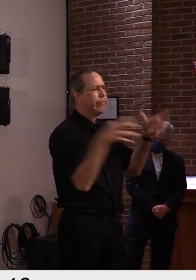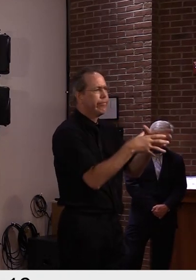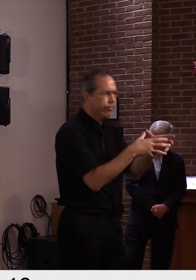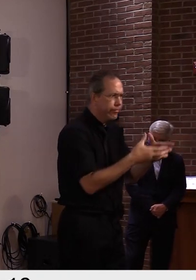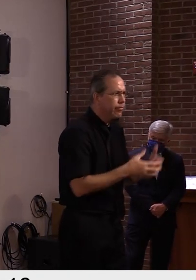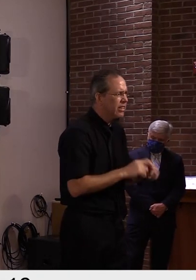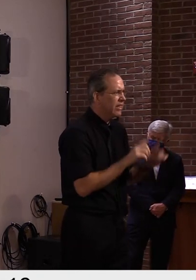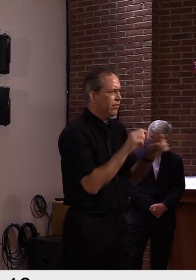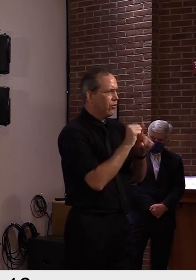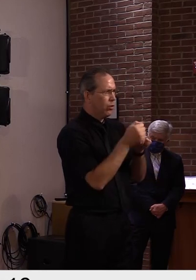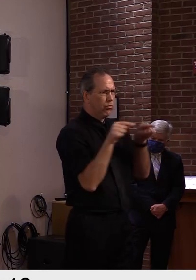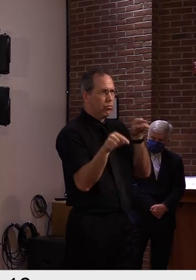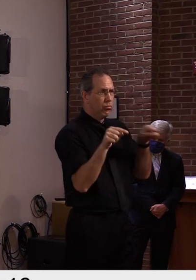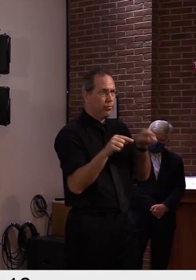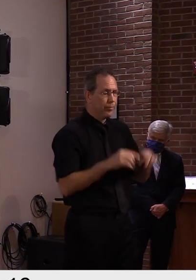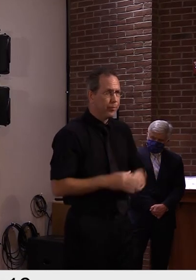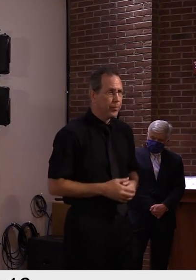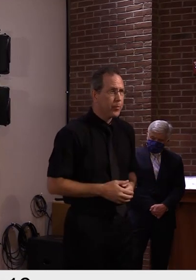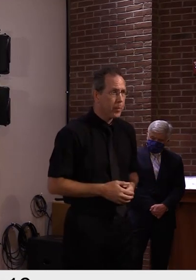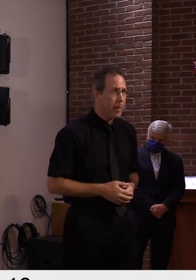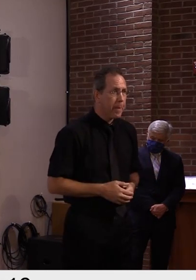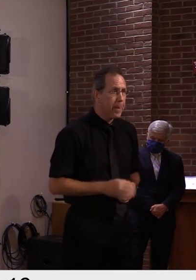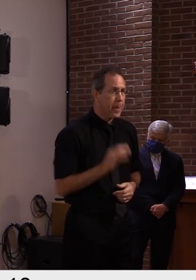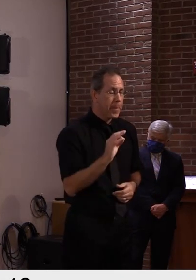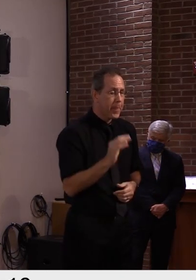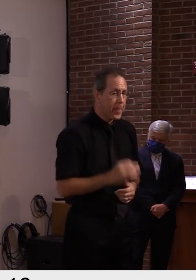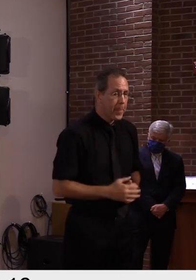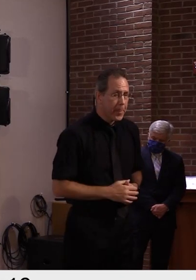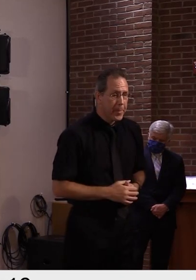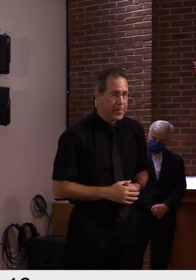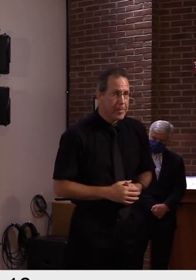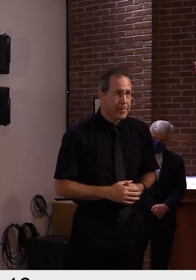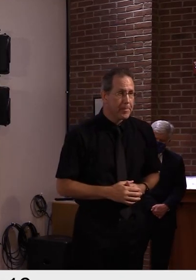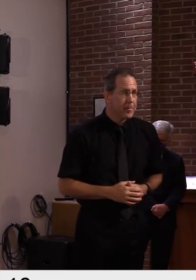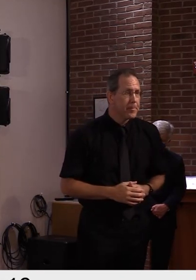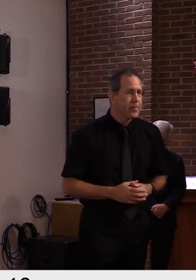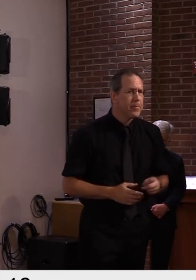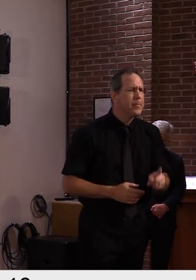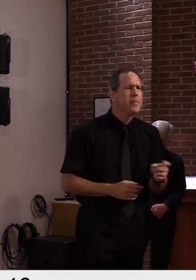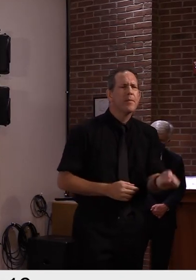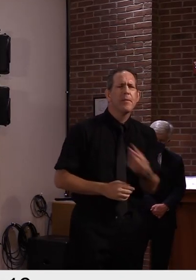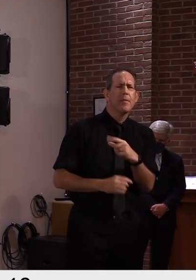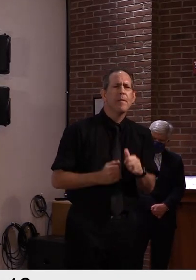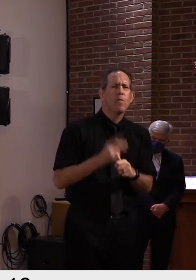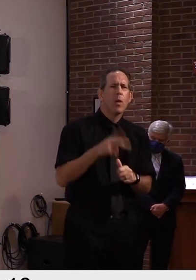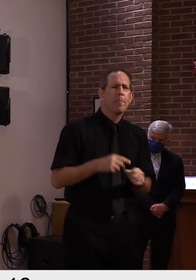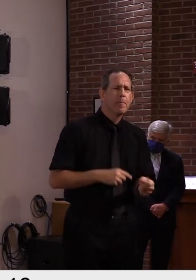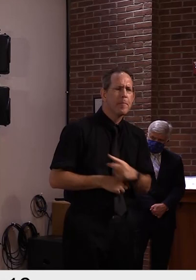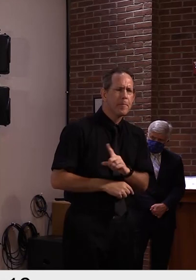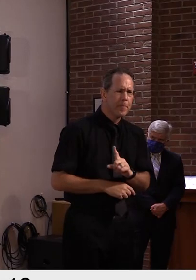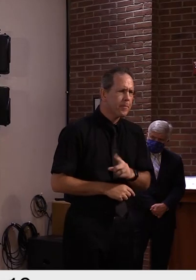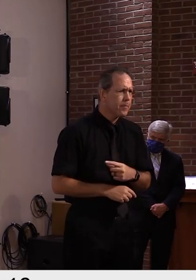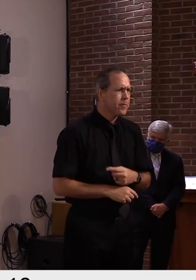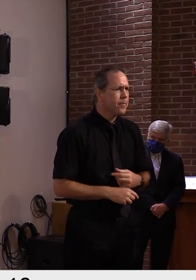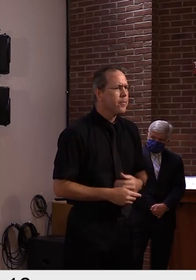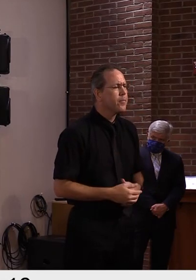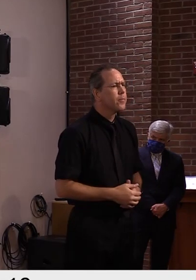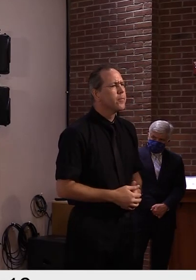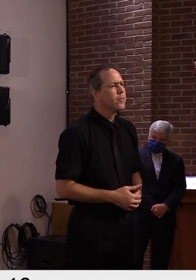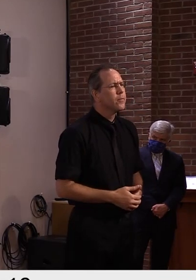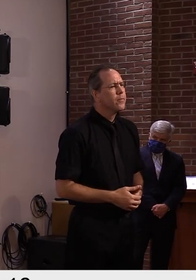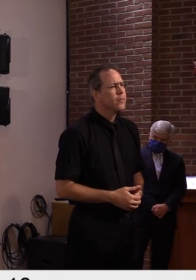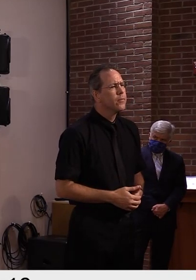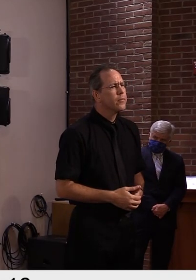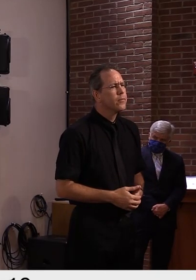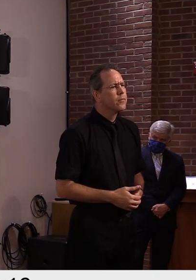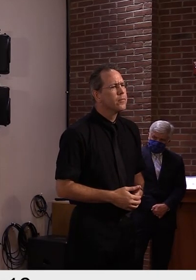Thank you. A quick, a quick follow-up. So just to clarify for people, who should be going to these scheduled pop